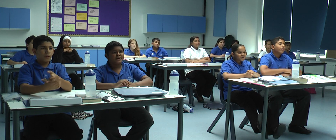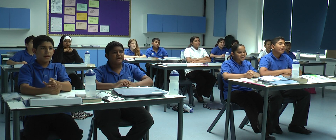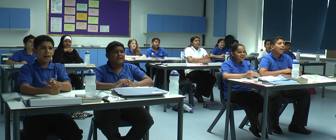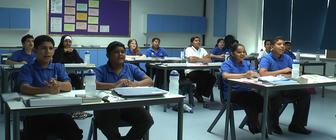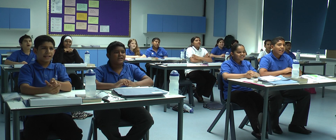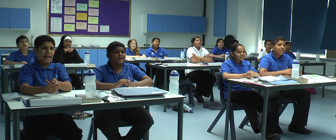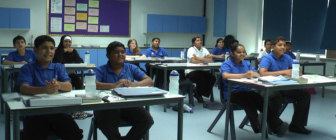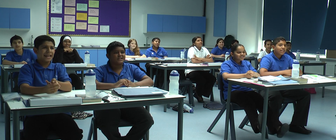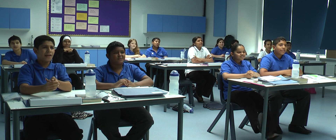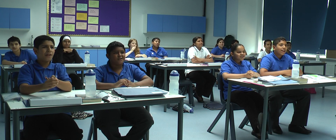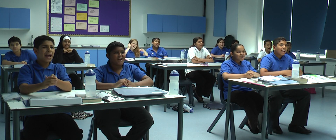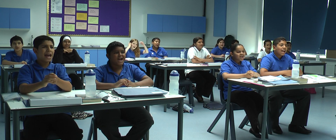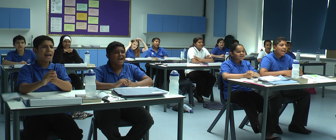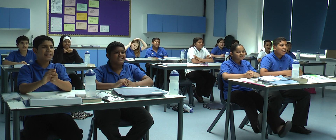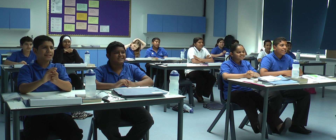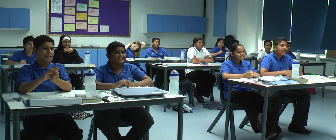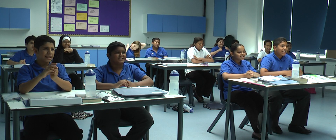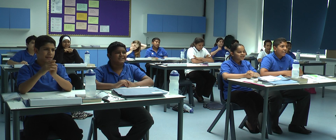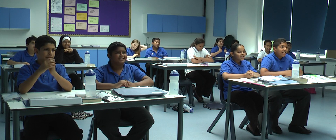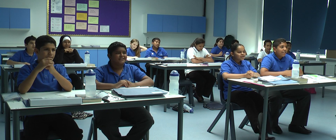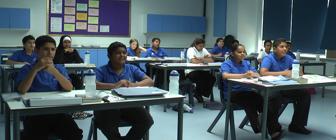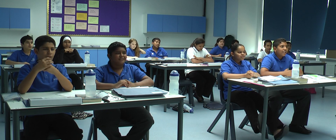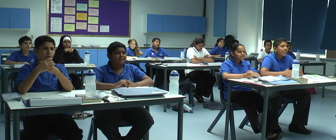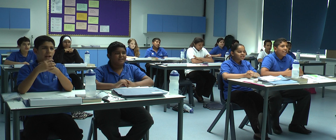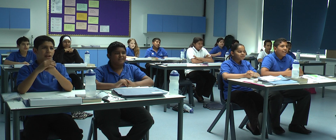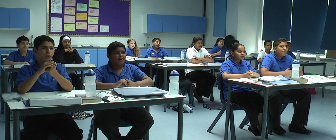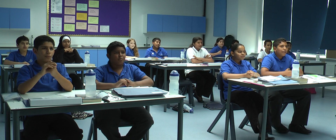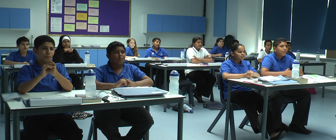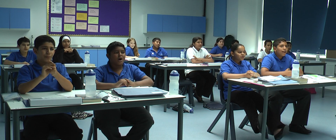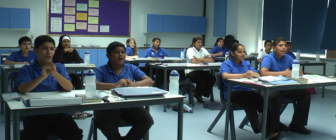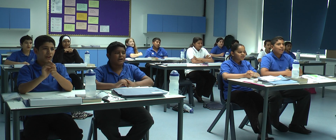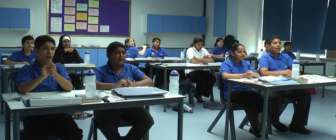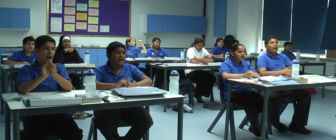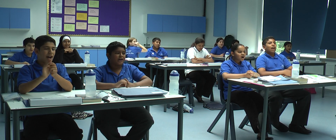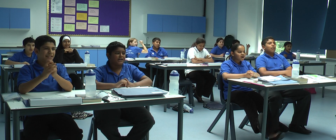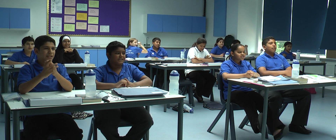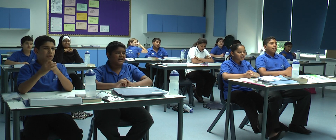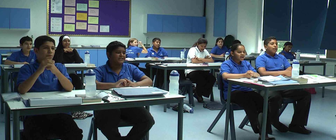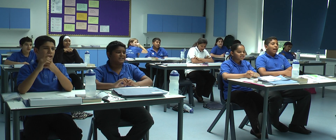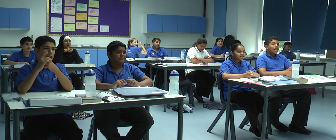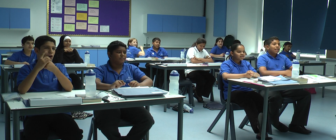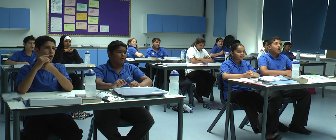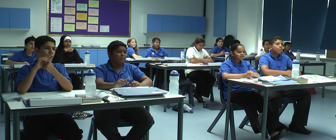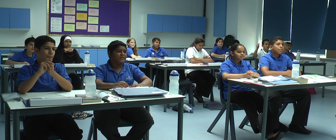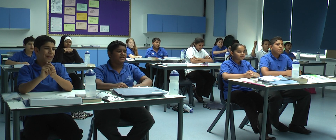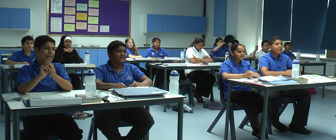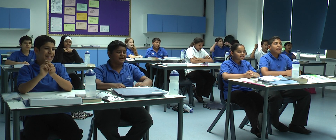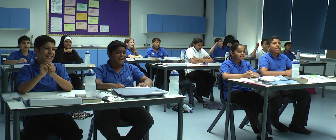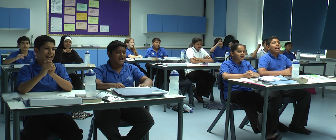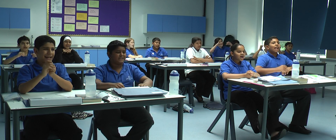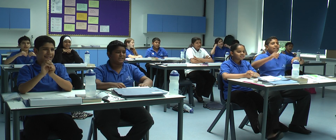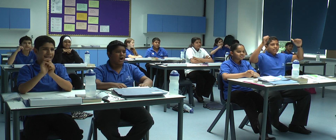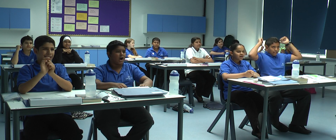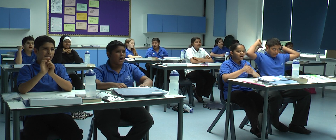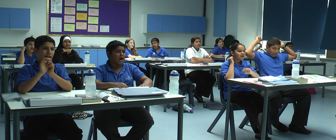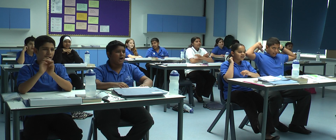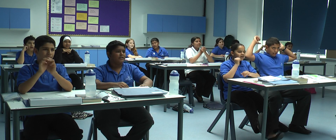We are getting ready. With a little bit work hard. And a bit be nice.-huh.